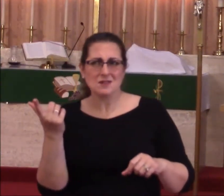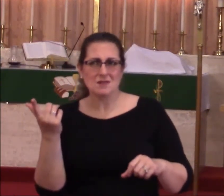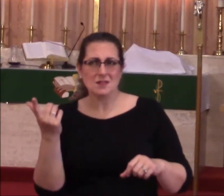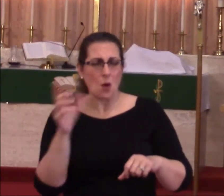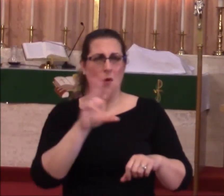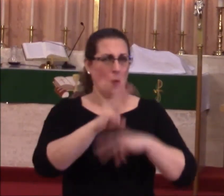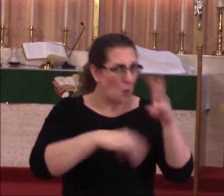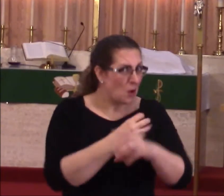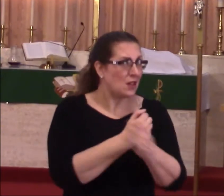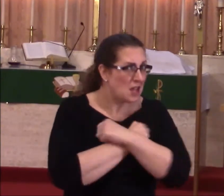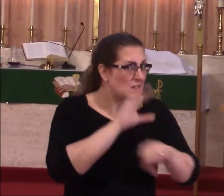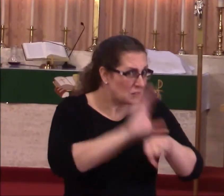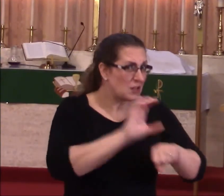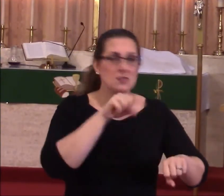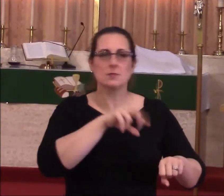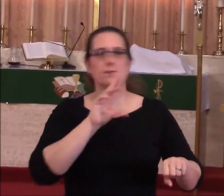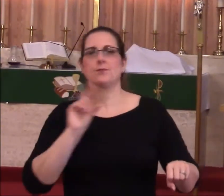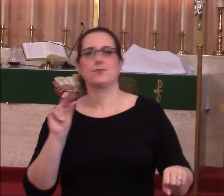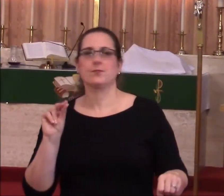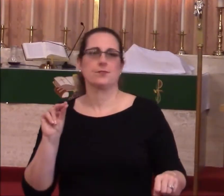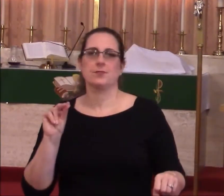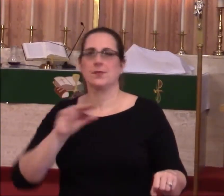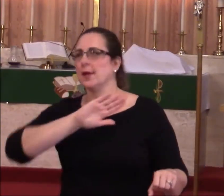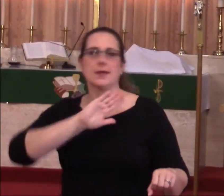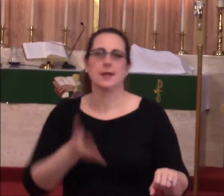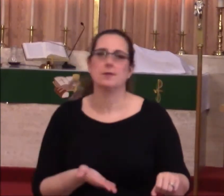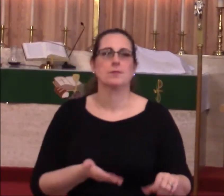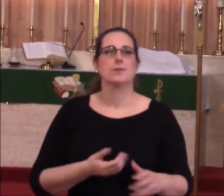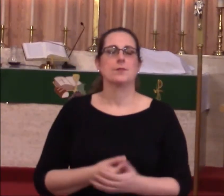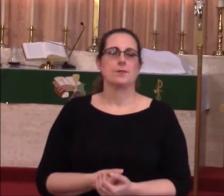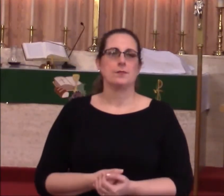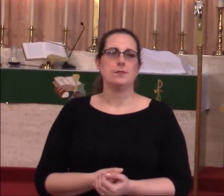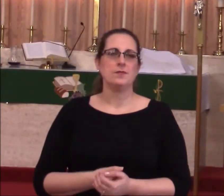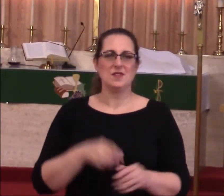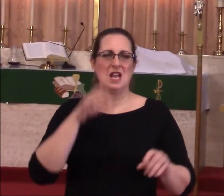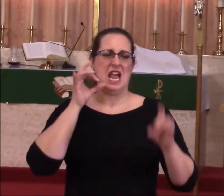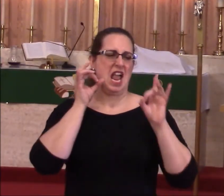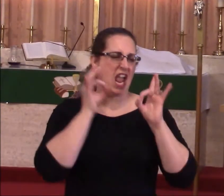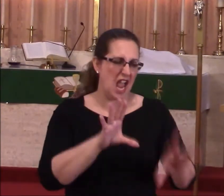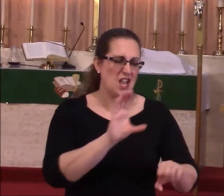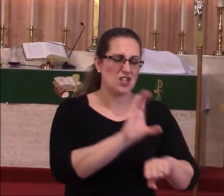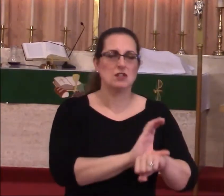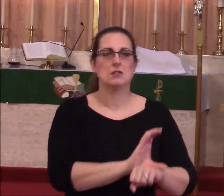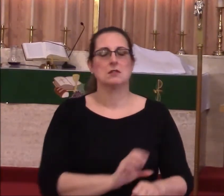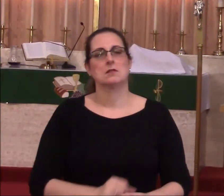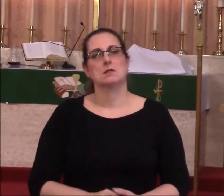that? No. The world has never loved the church. It is hating the church.